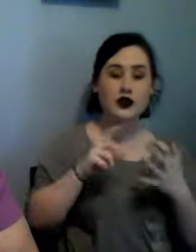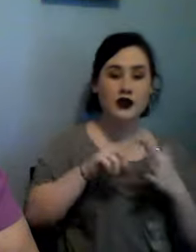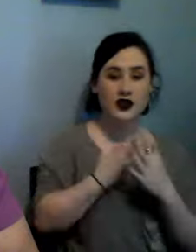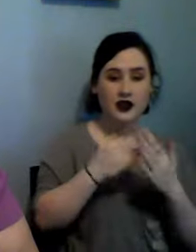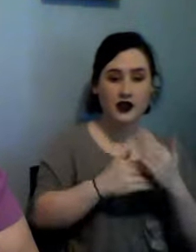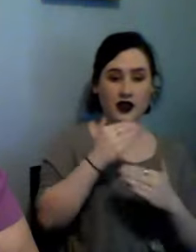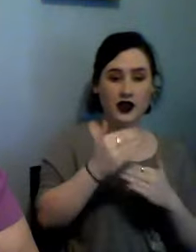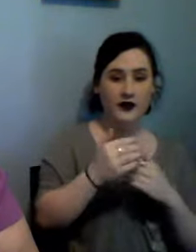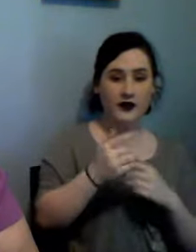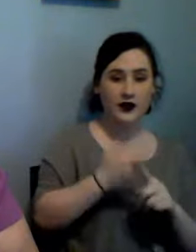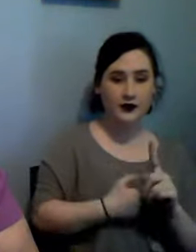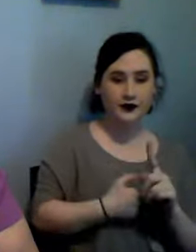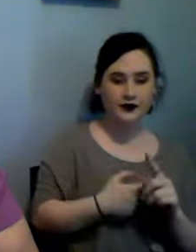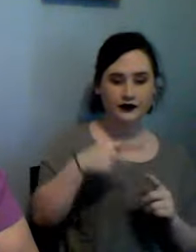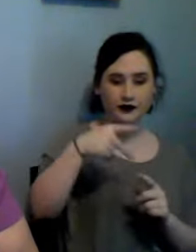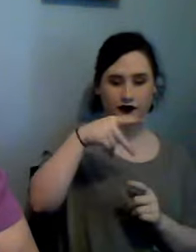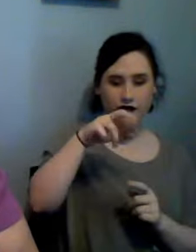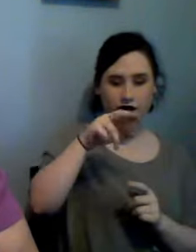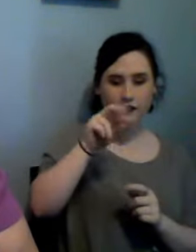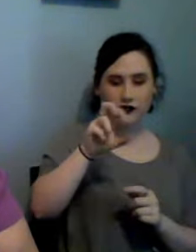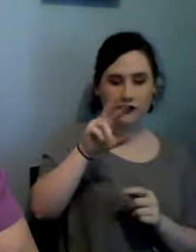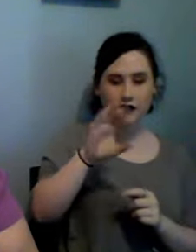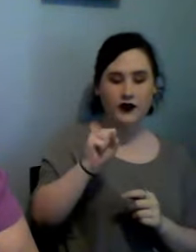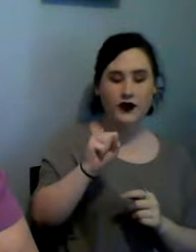Proverbs 31 A Virtuous Woman